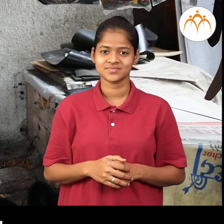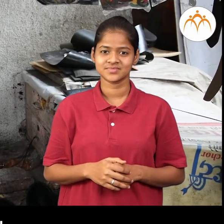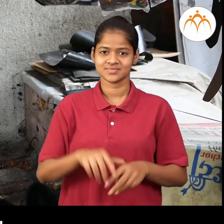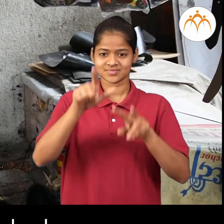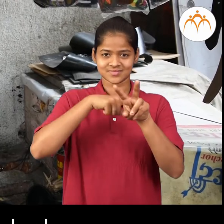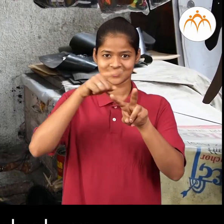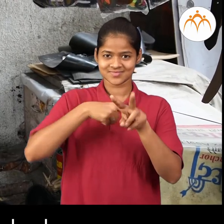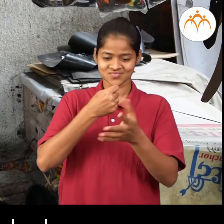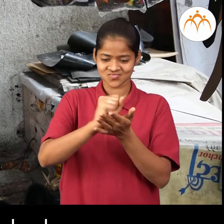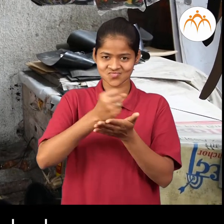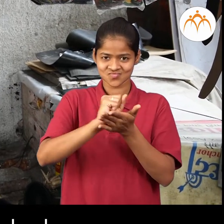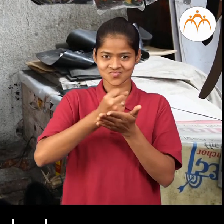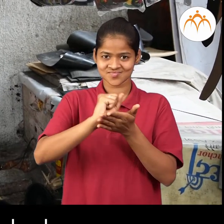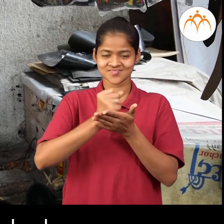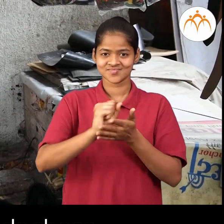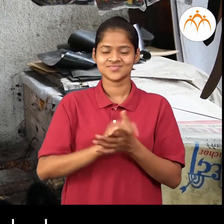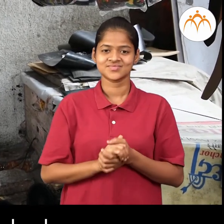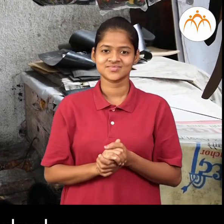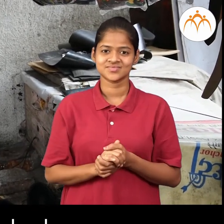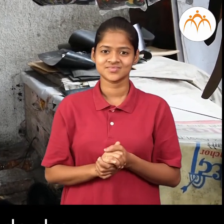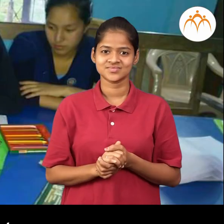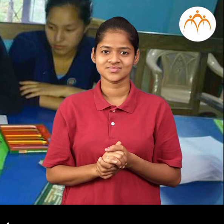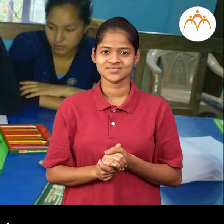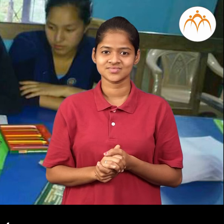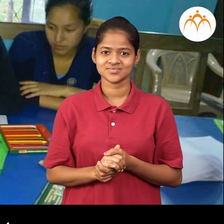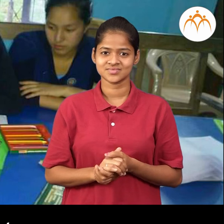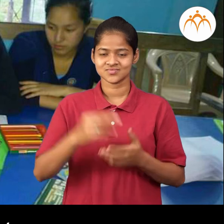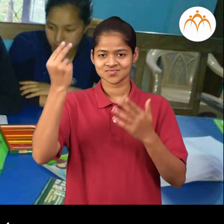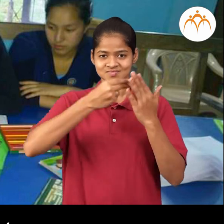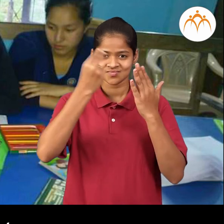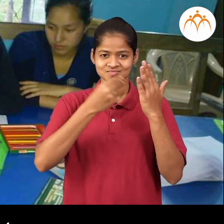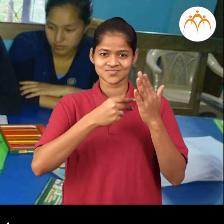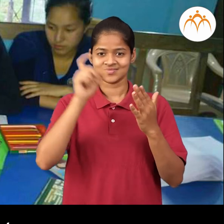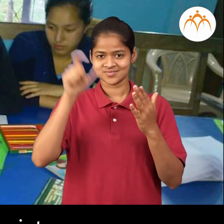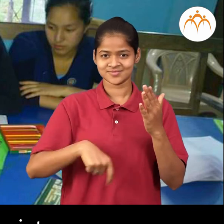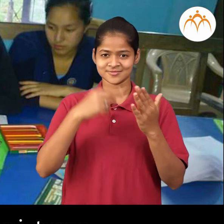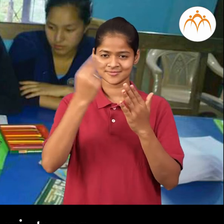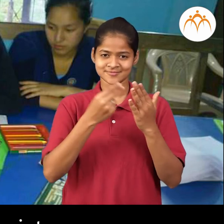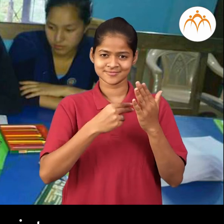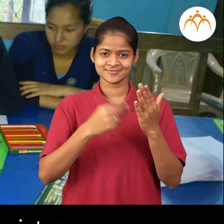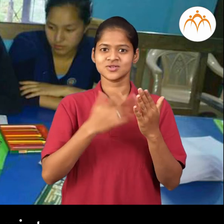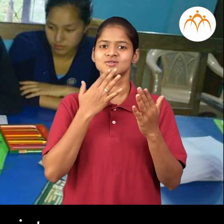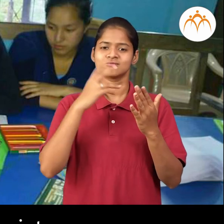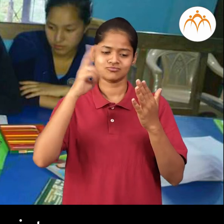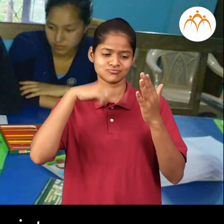cobbler mends shoes. Artist, artists paint